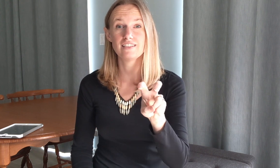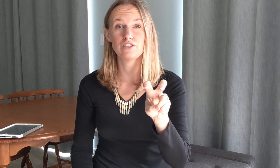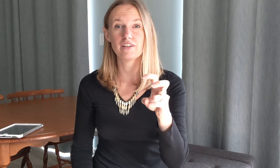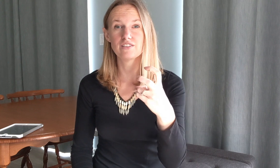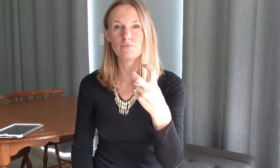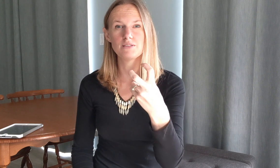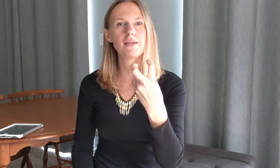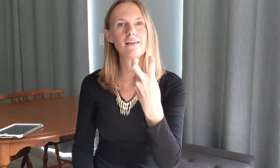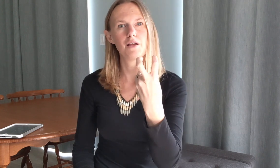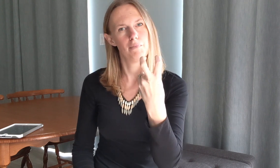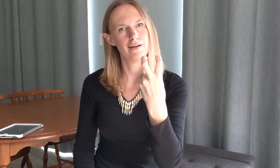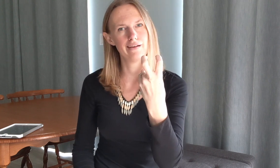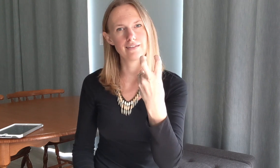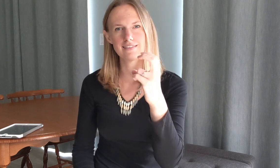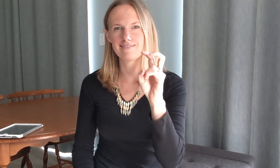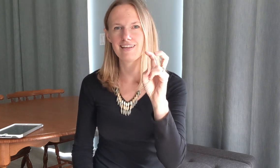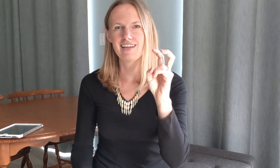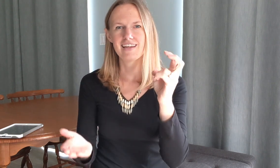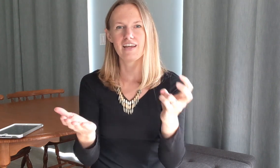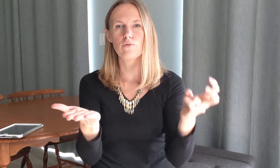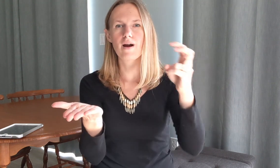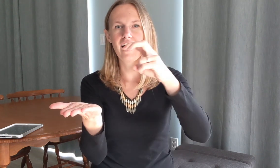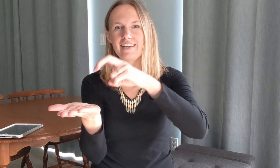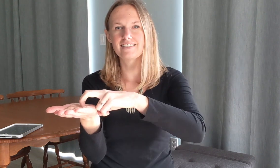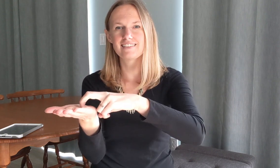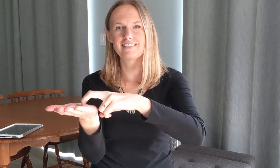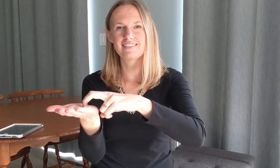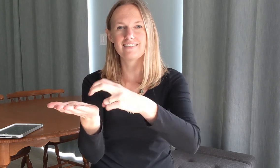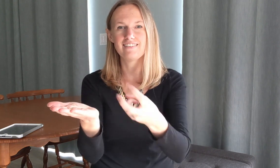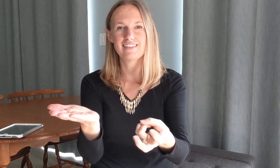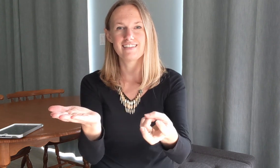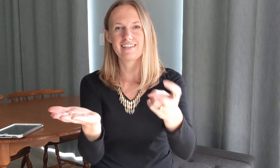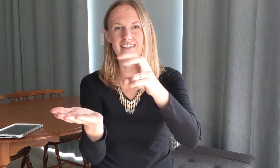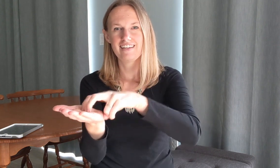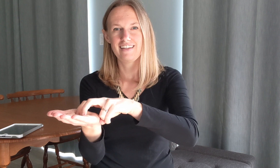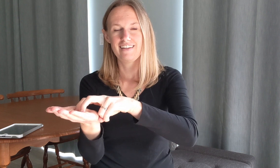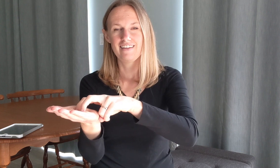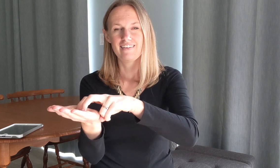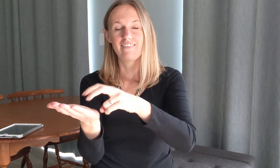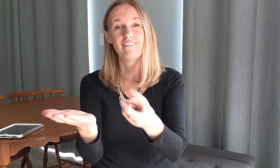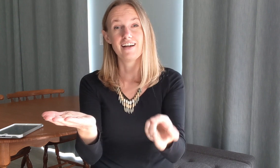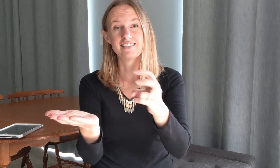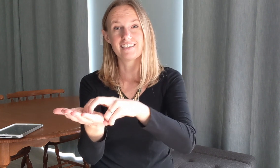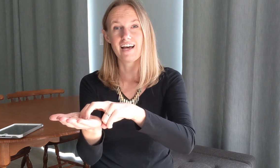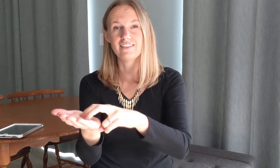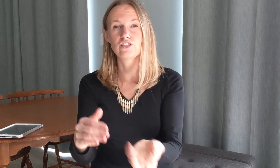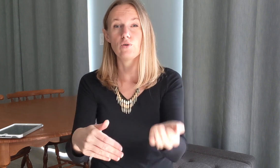these two fingers almost making like bunny ears okay rise so rise like that so